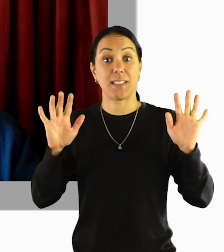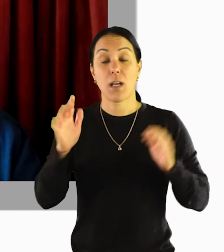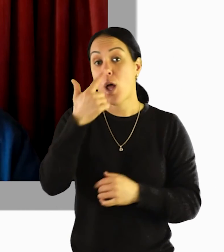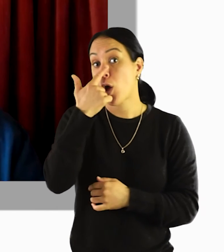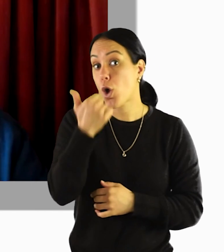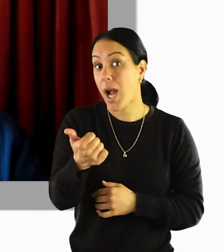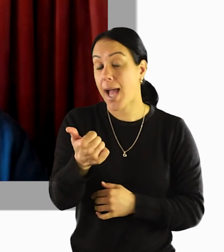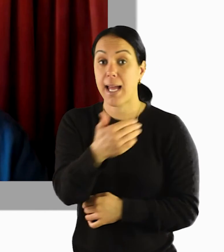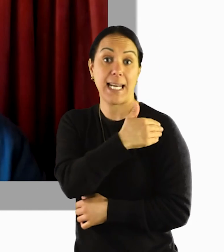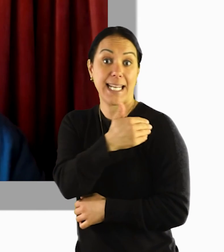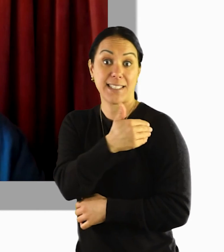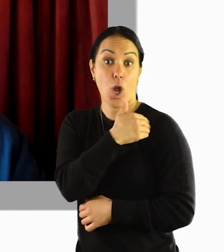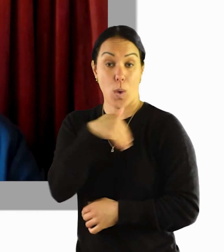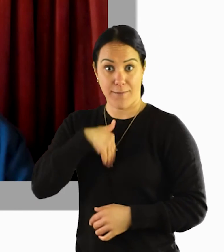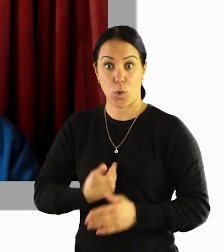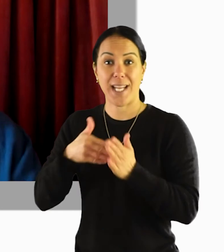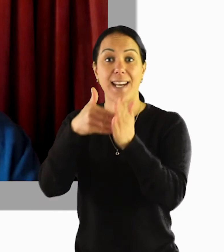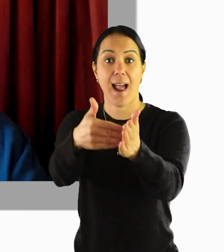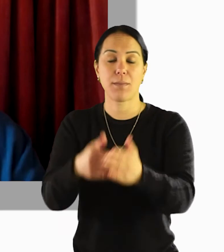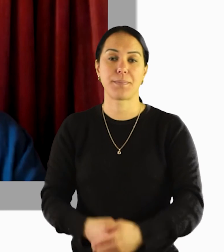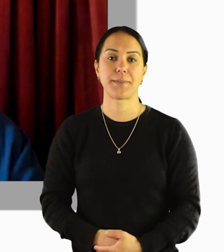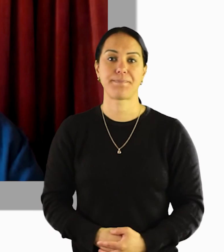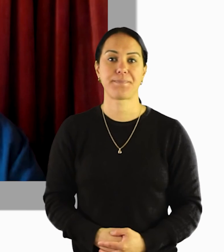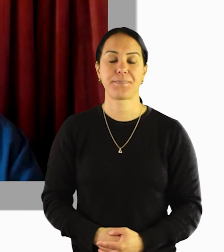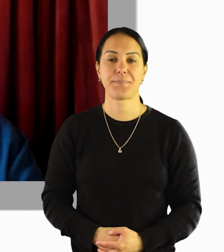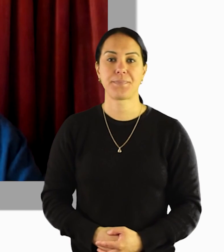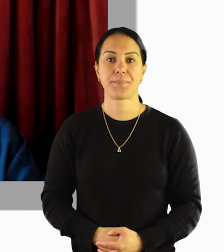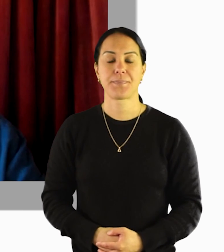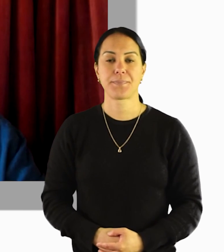So that's it. Good luck. Let us know if you need any help.